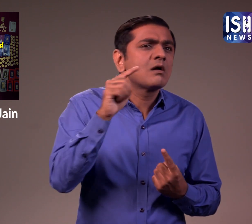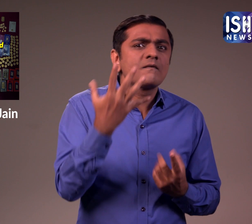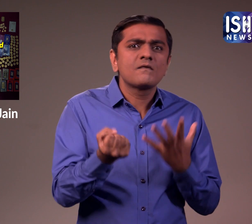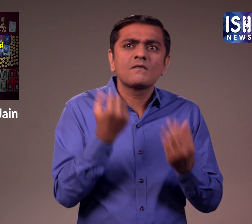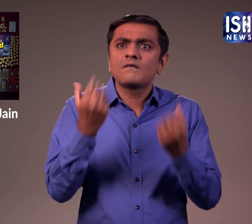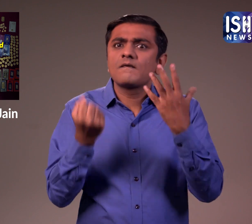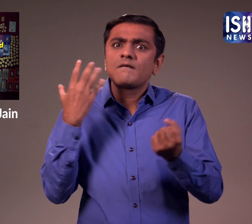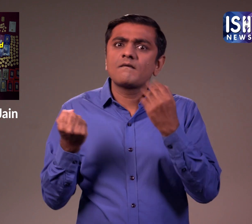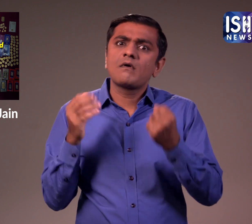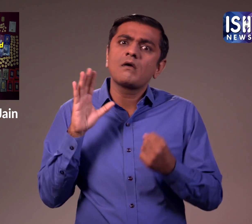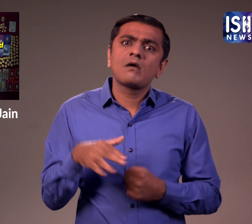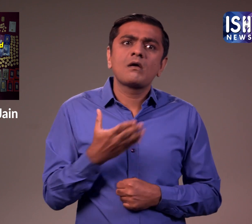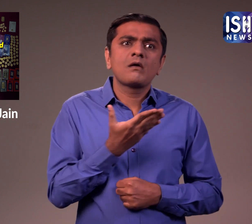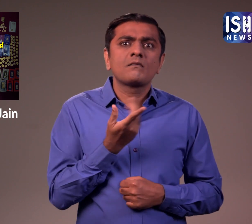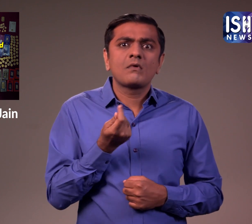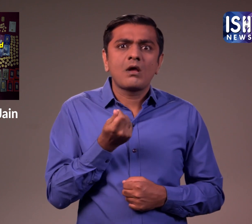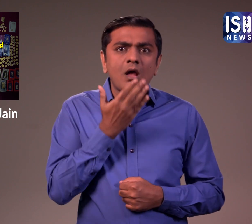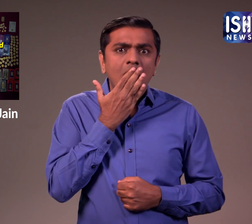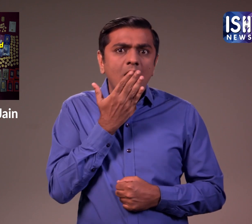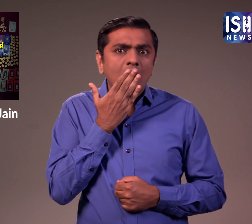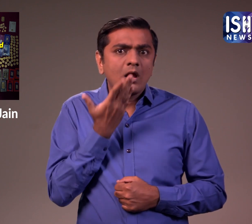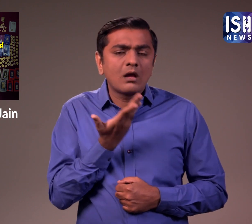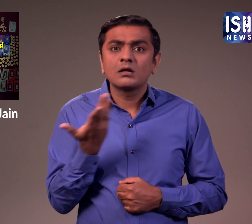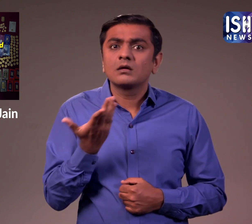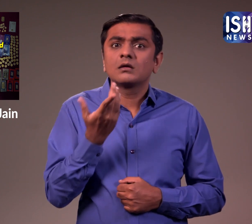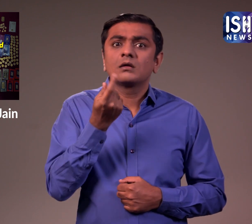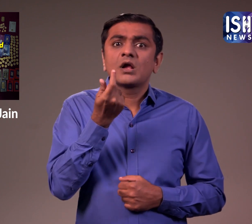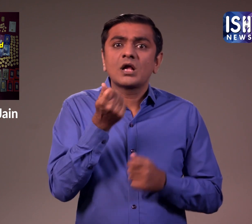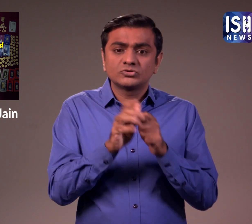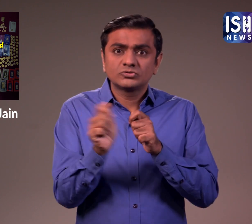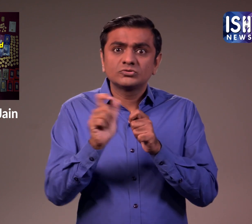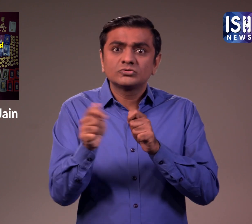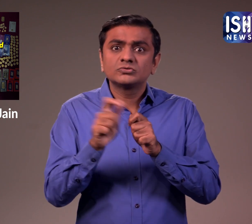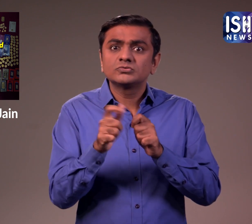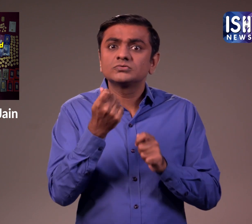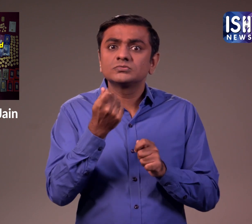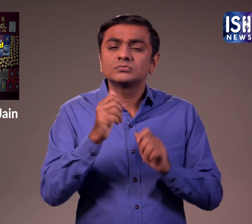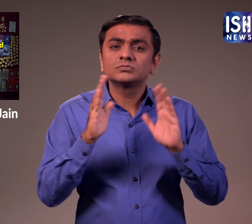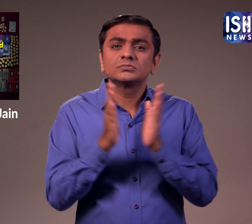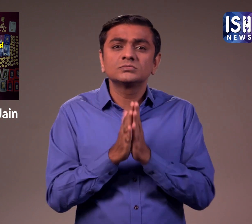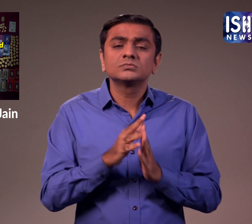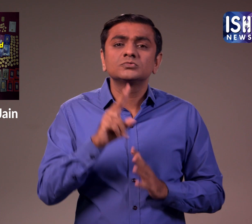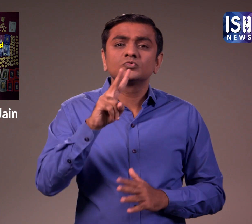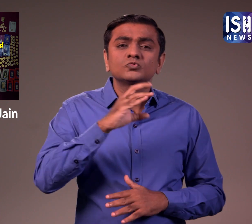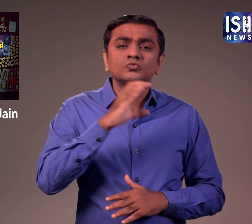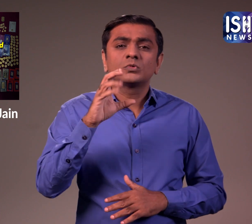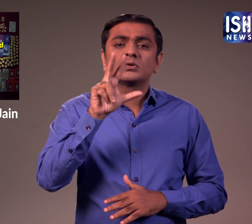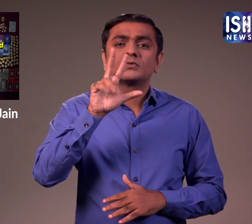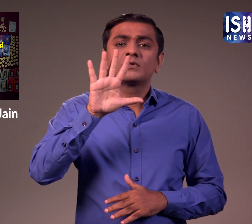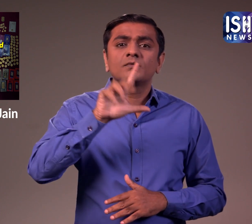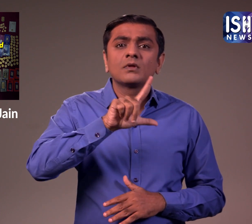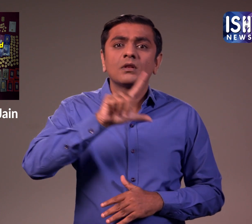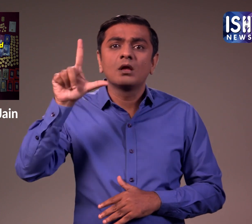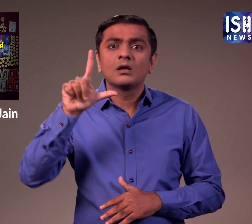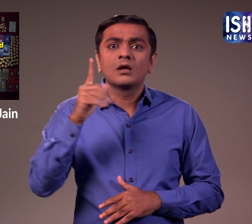In one day, they seized Rs 2.85 crore in cash and 133 gold coins weighing 1